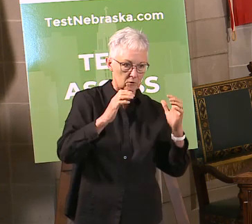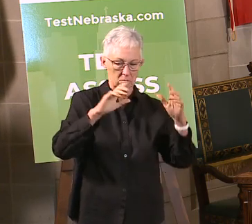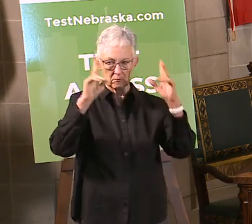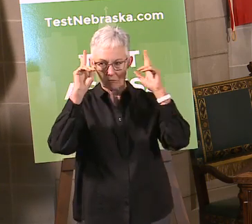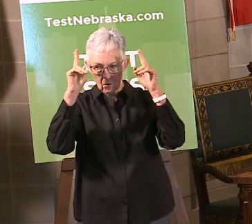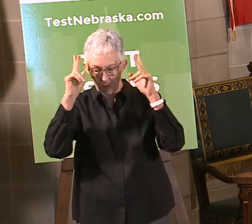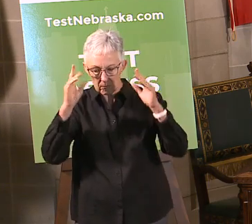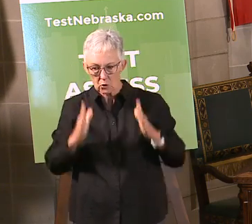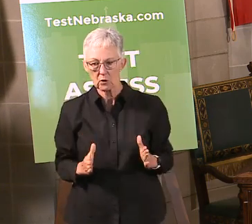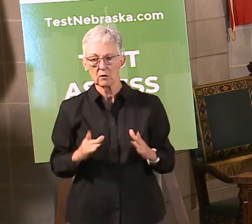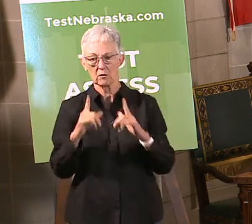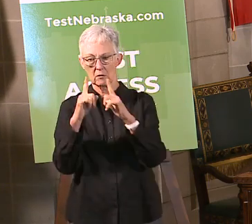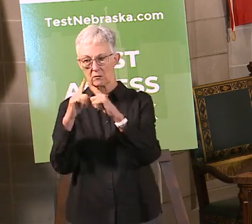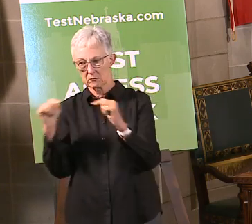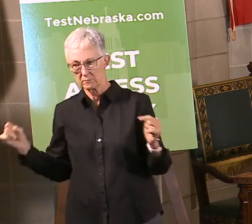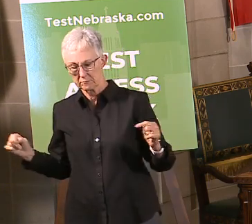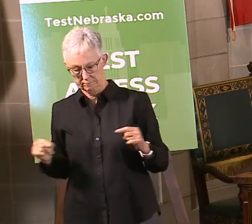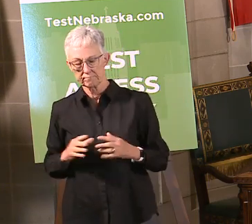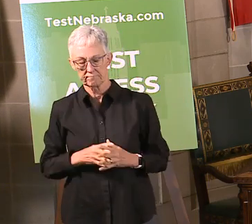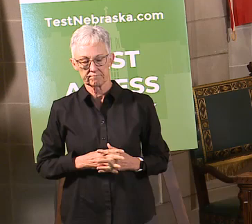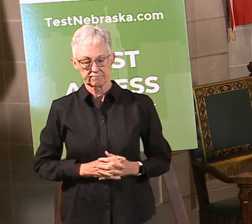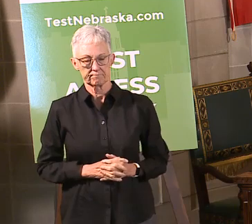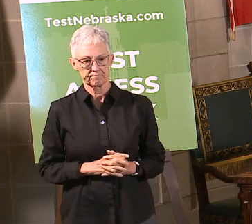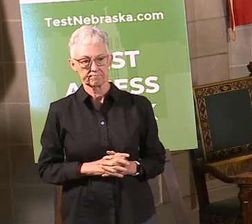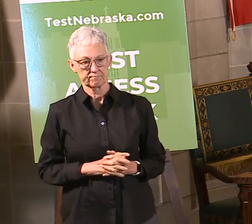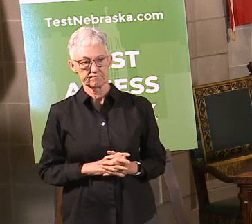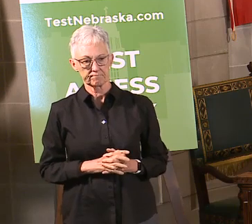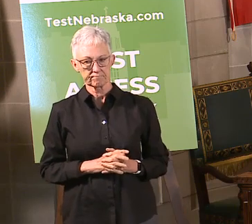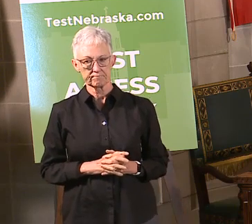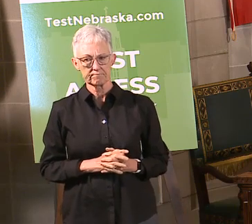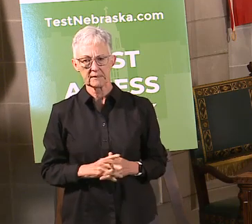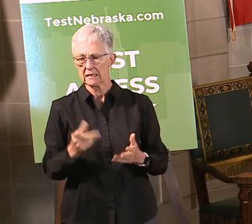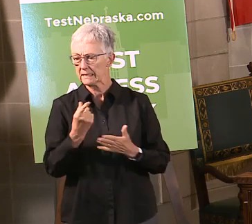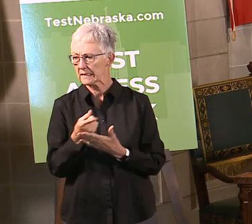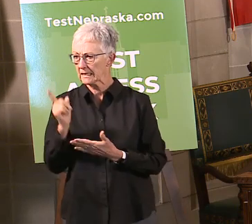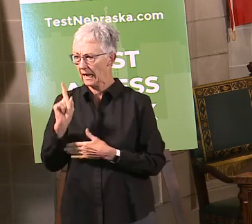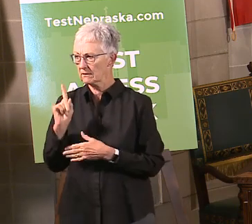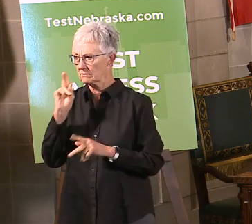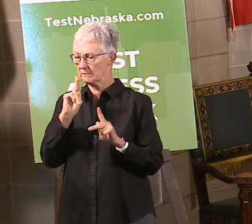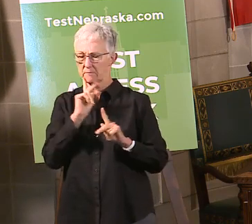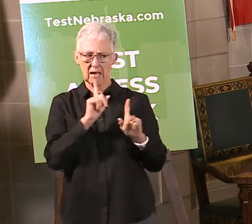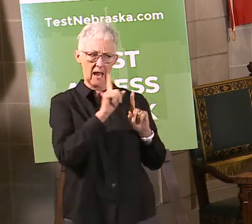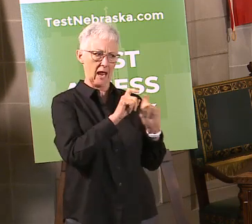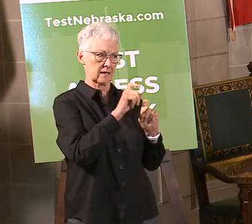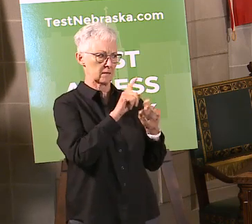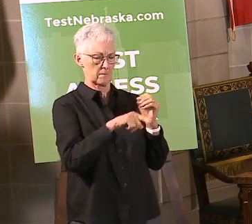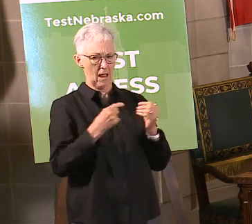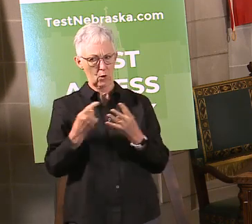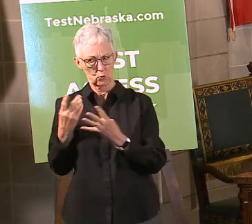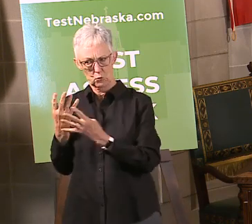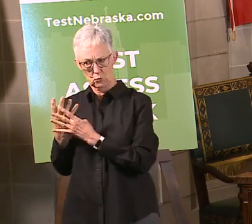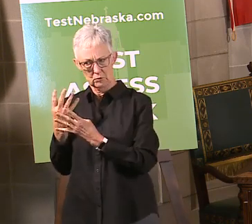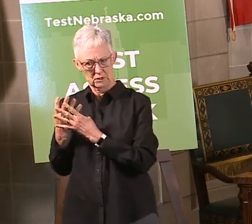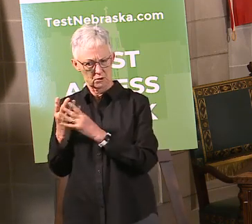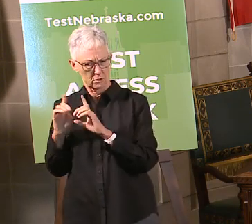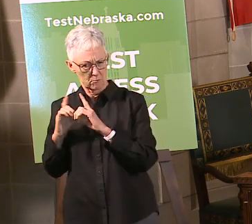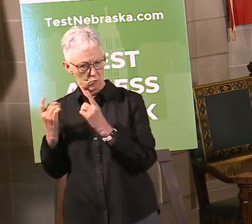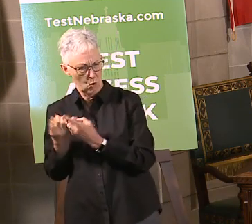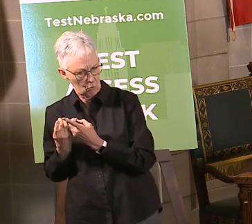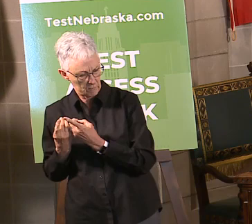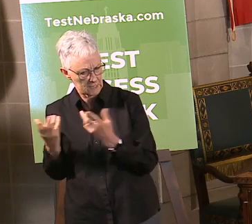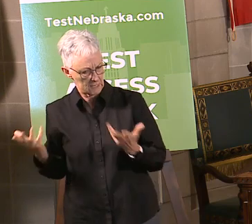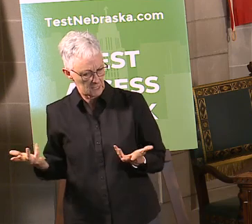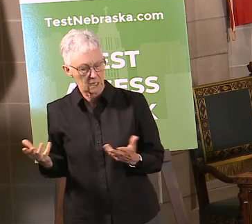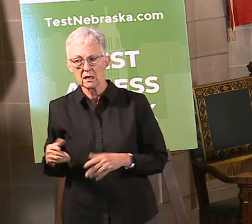Corrections PPE. We'd gotten a question last week about corrections, and I just wanted to reinforce that what corrections is doing is following CDC